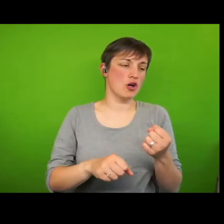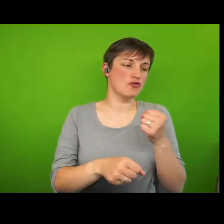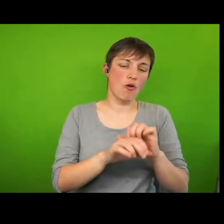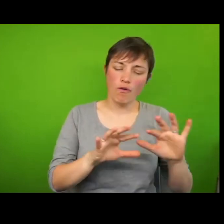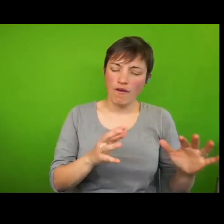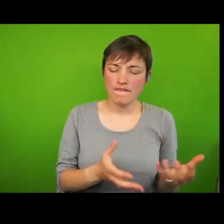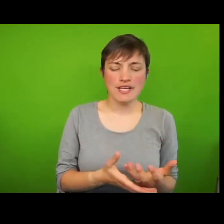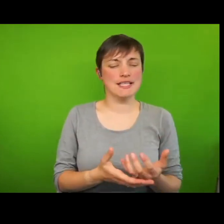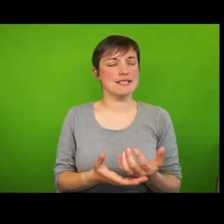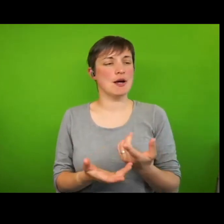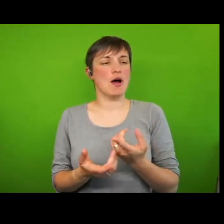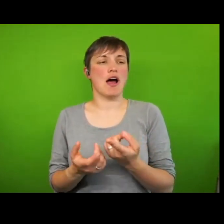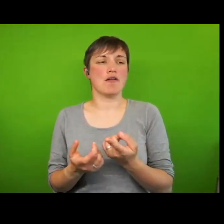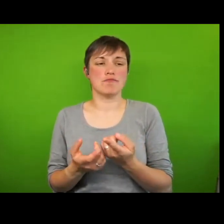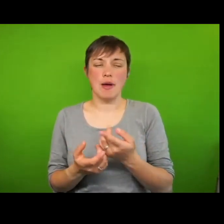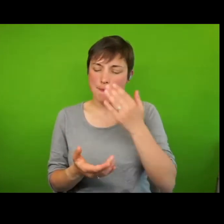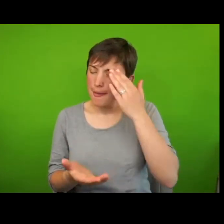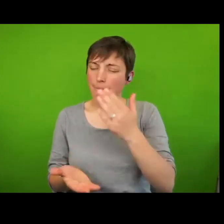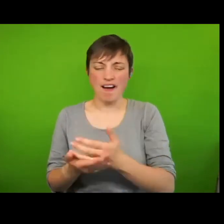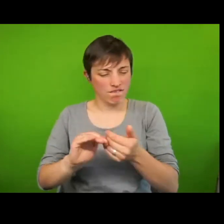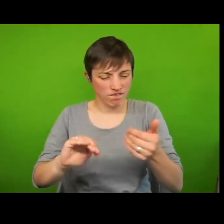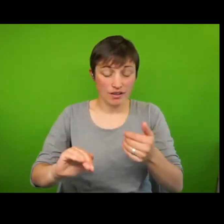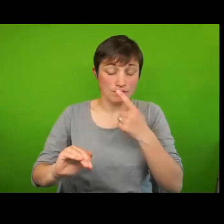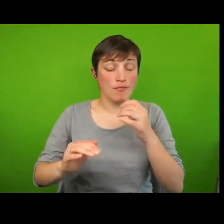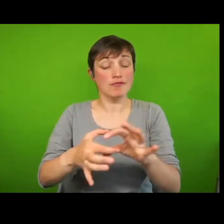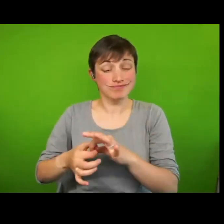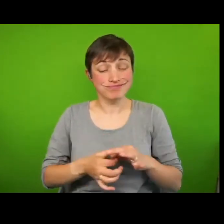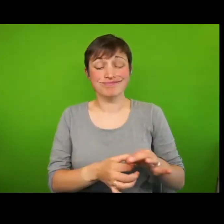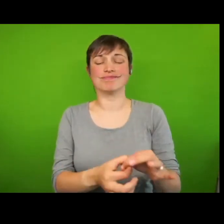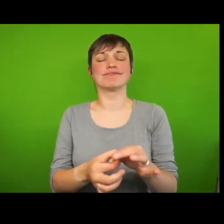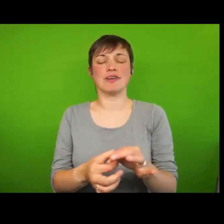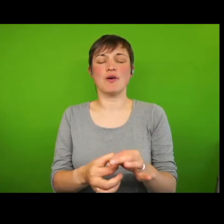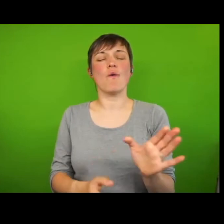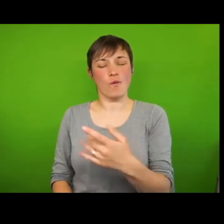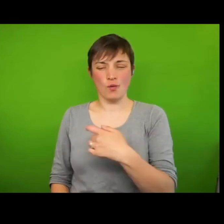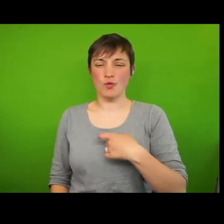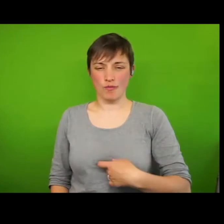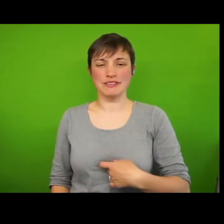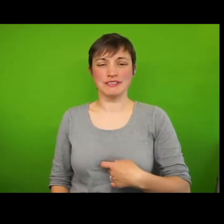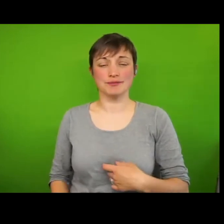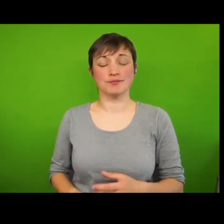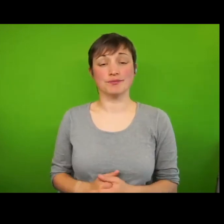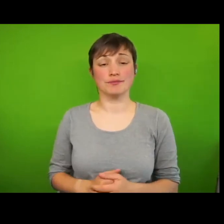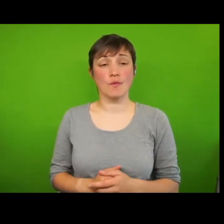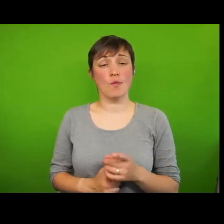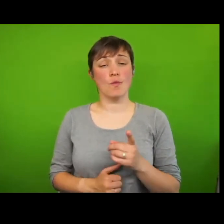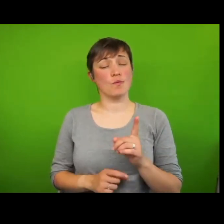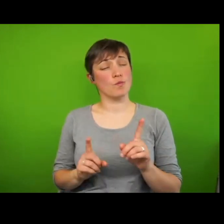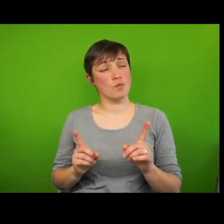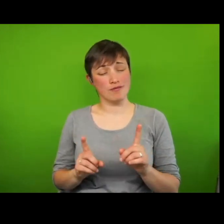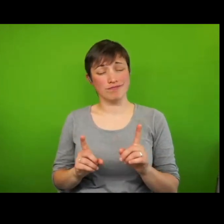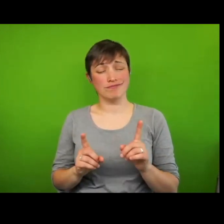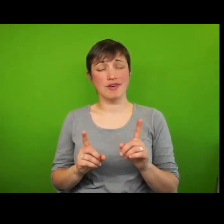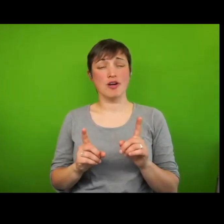This goes to the heart of the idea of human rights, namely, as I've said, respect for the fundamental dignity